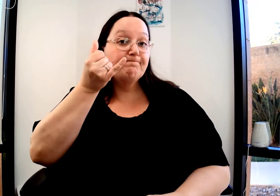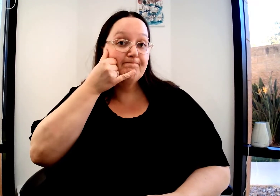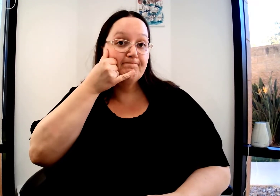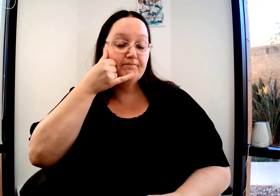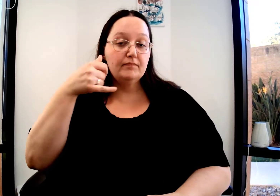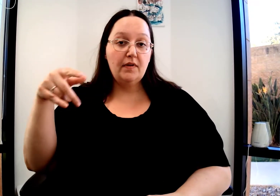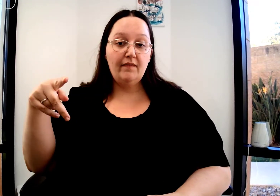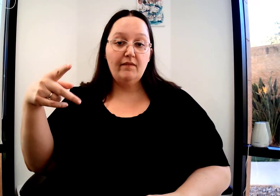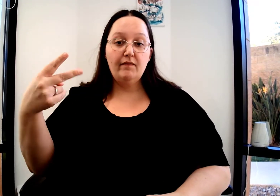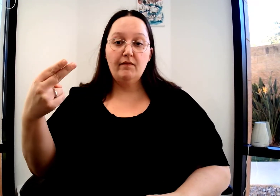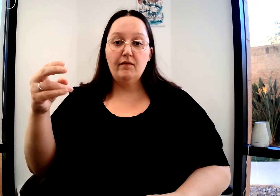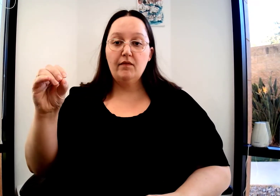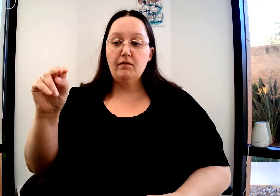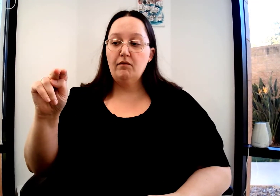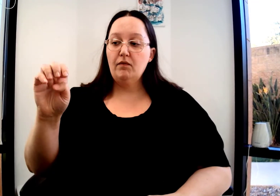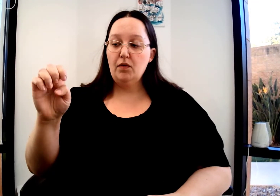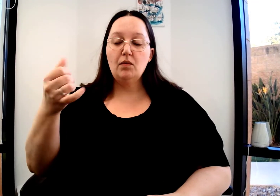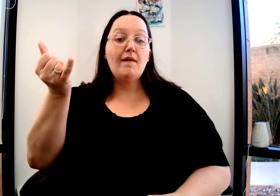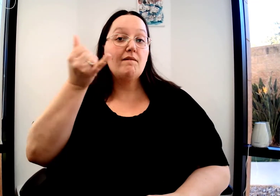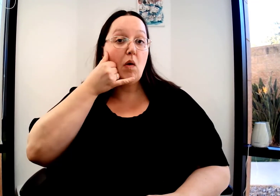If you tap it twice, this means phone.